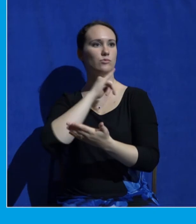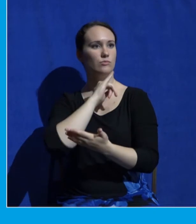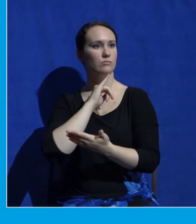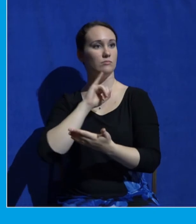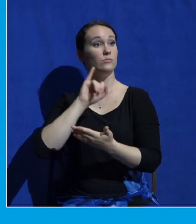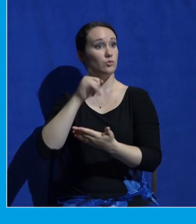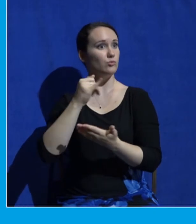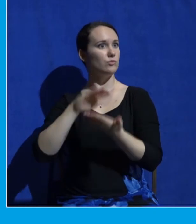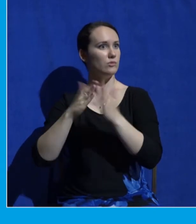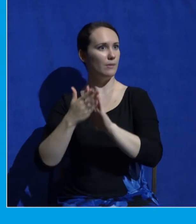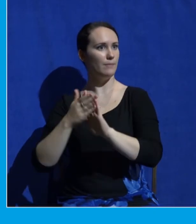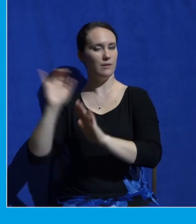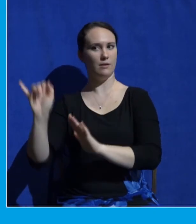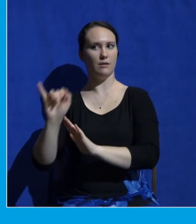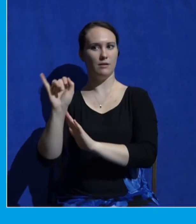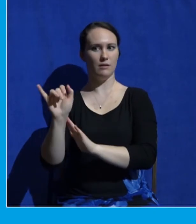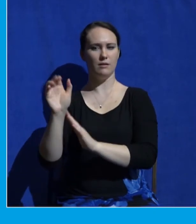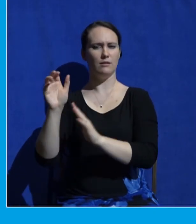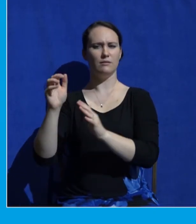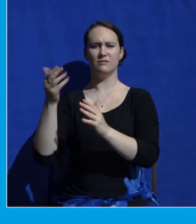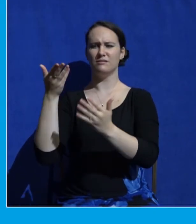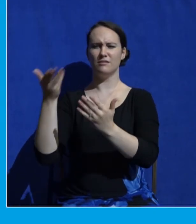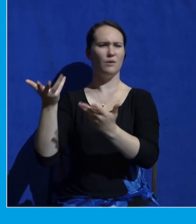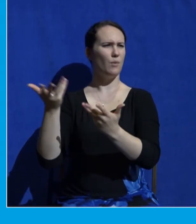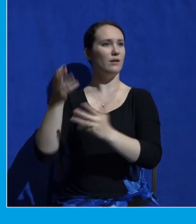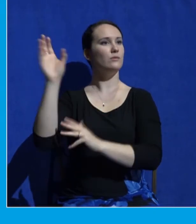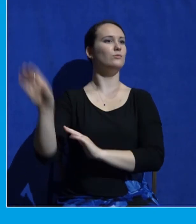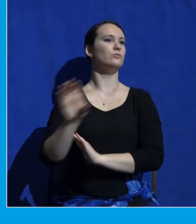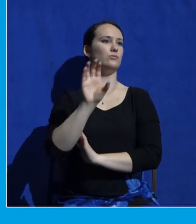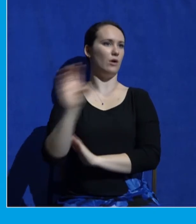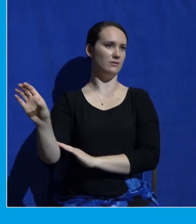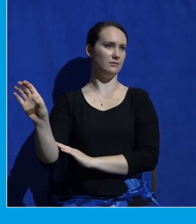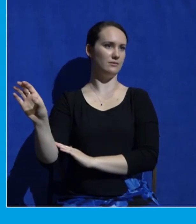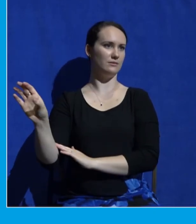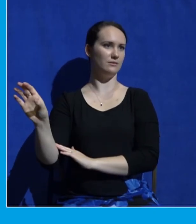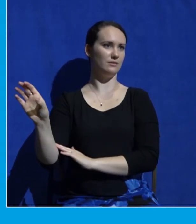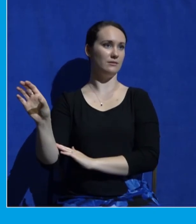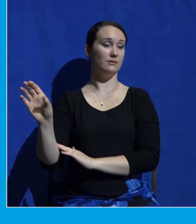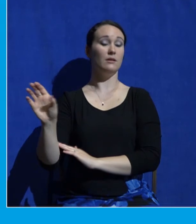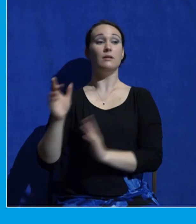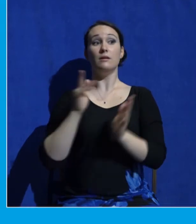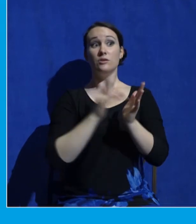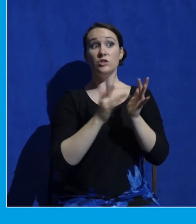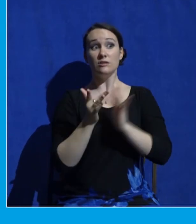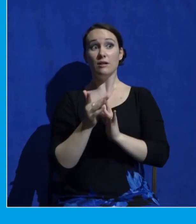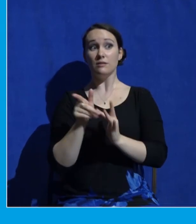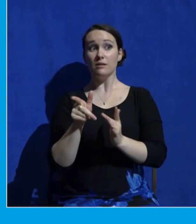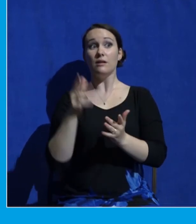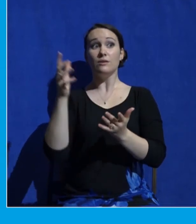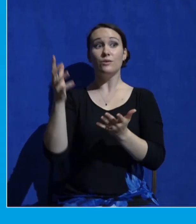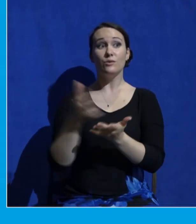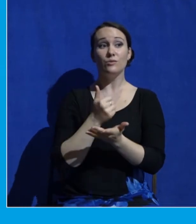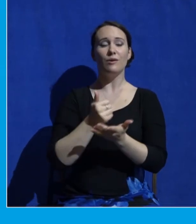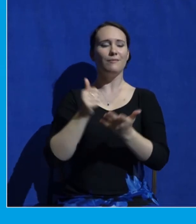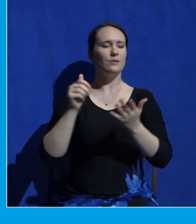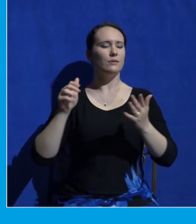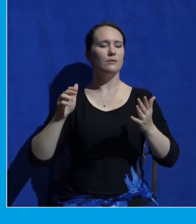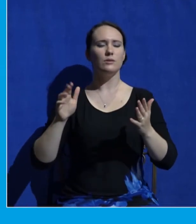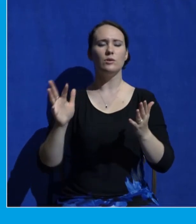A cross. Don't miss the beauty of what's happening here. Jesus deserves to be in glory. This is who he is. Yet, in a